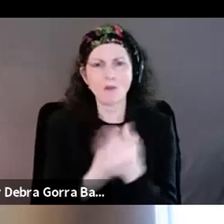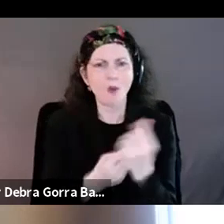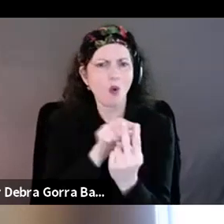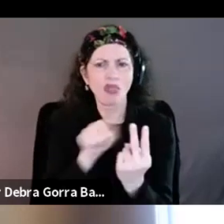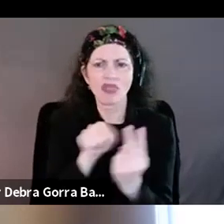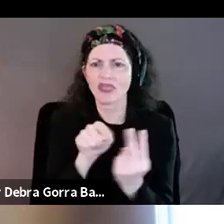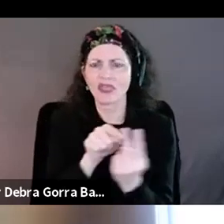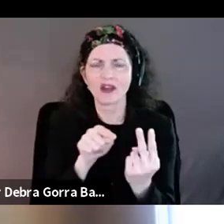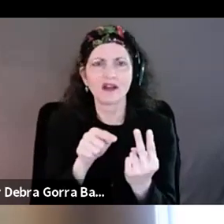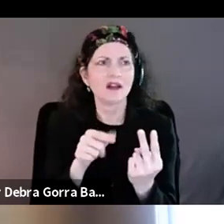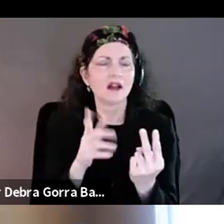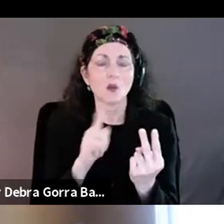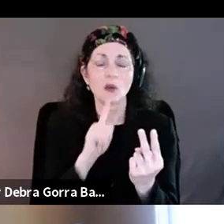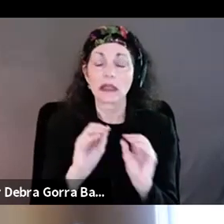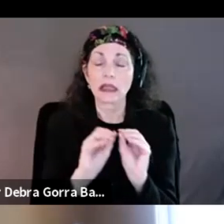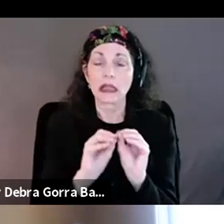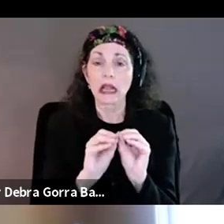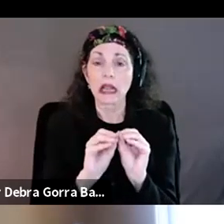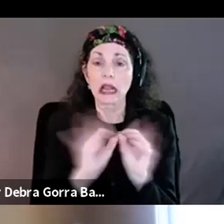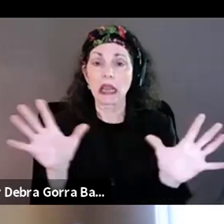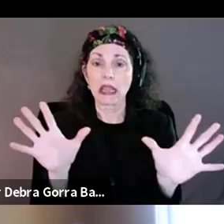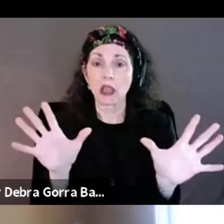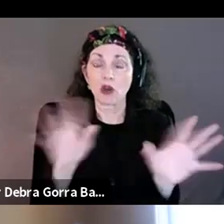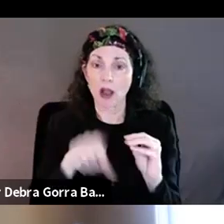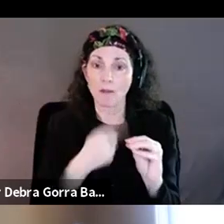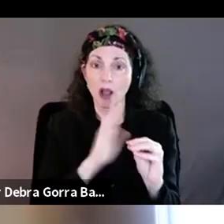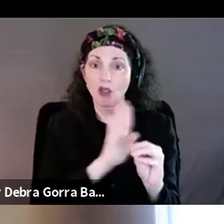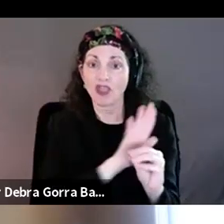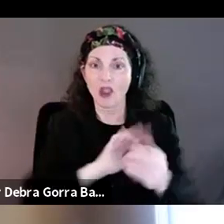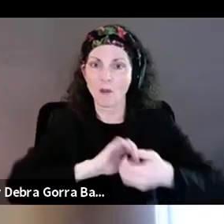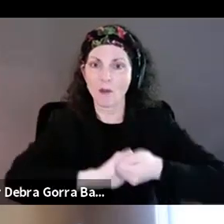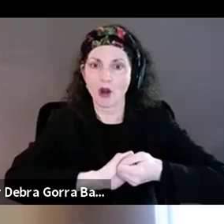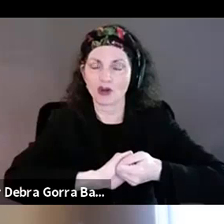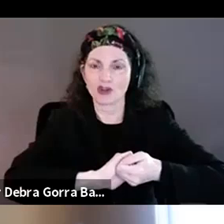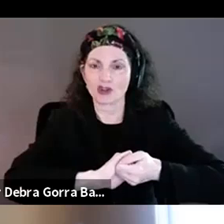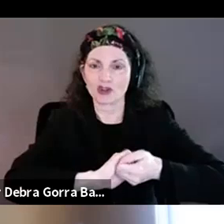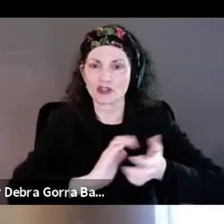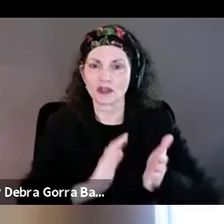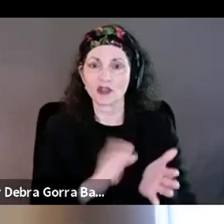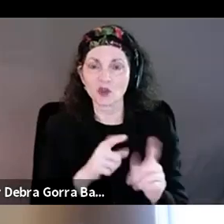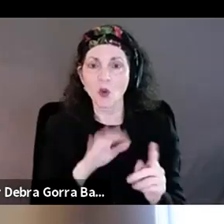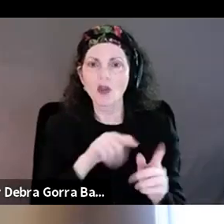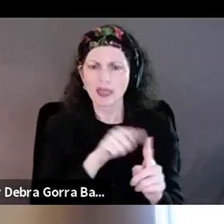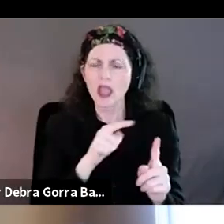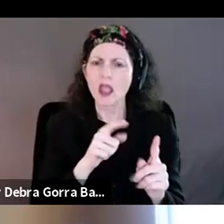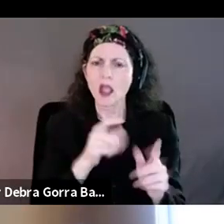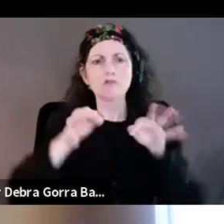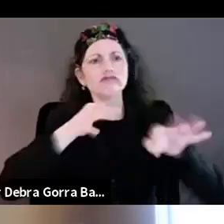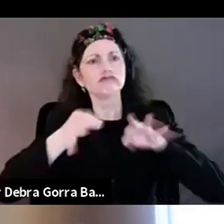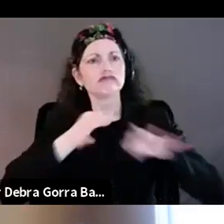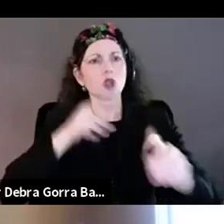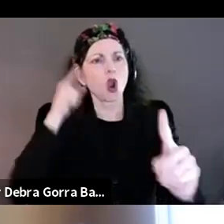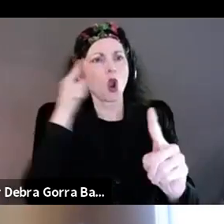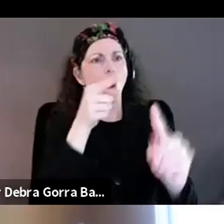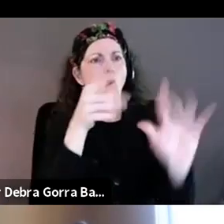clear with the partners that they're engaging with about those goals being really wanting to make